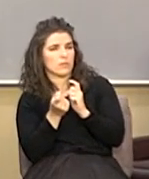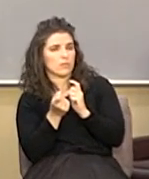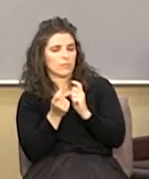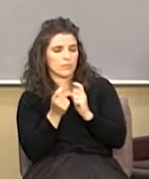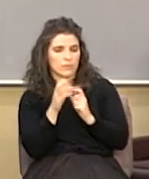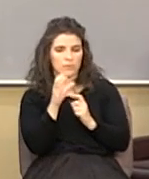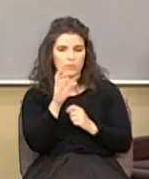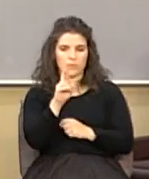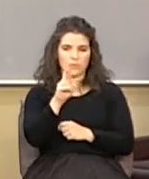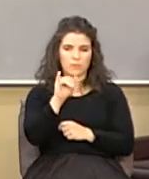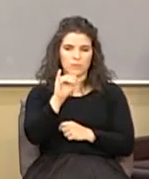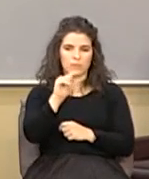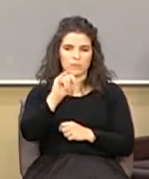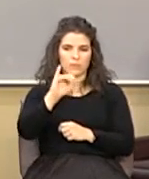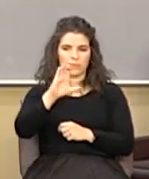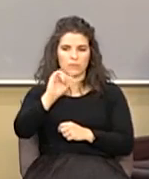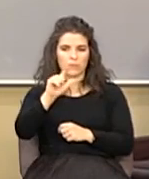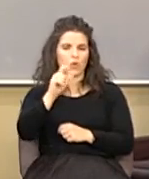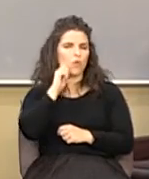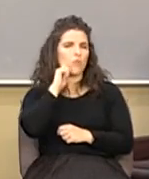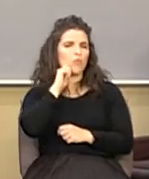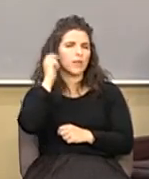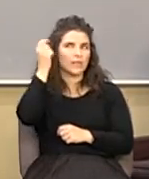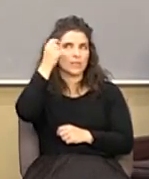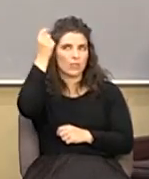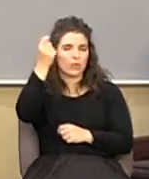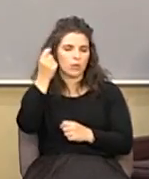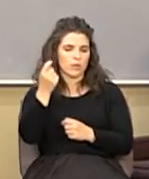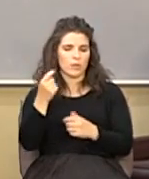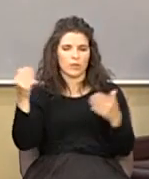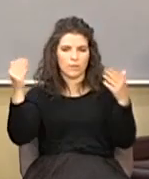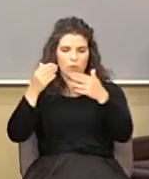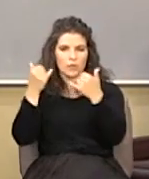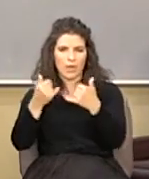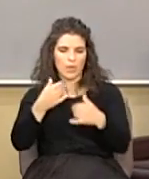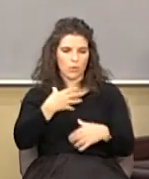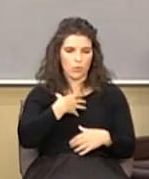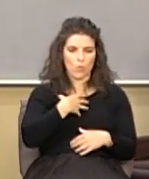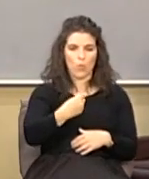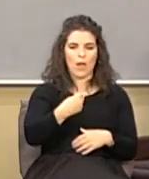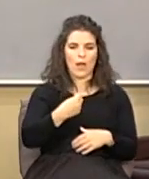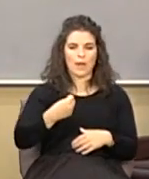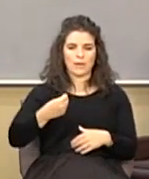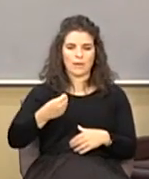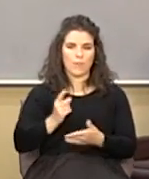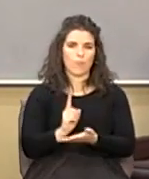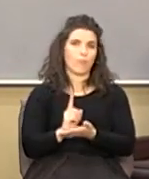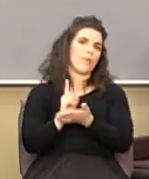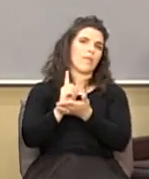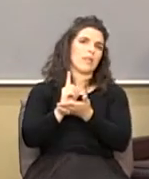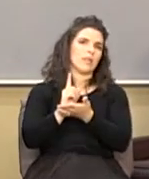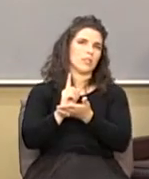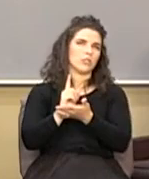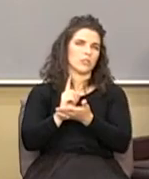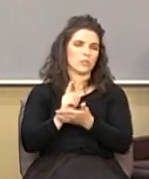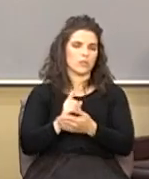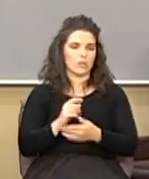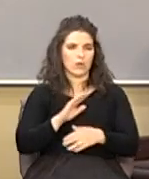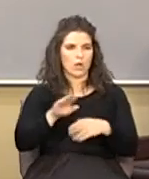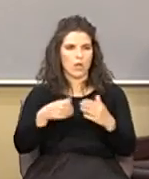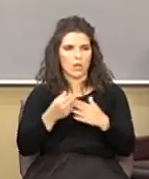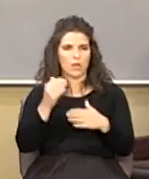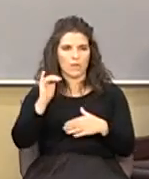race theory that's out there now the issue now is white privilege all that guilt manipulation